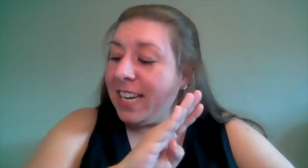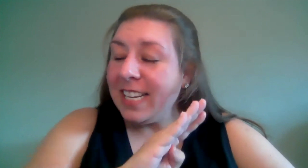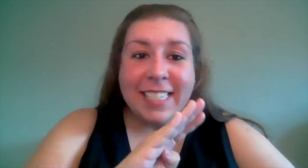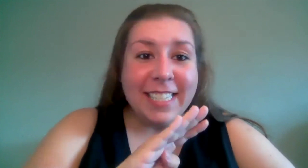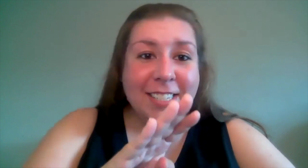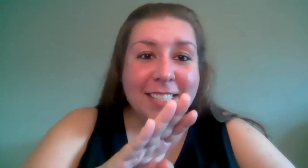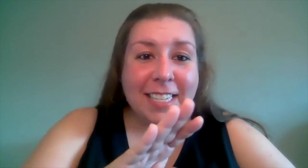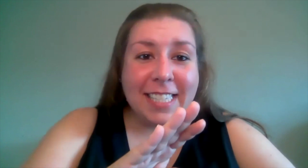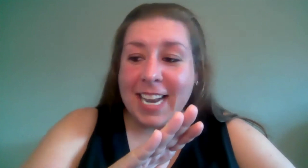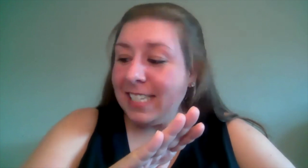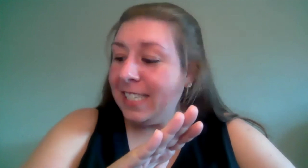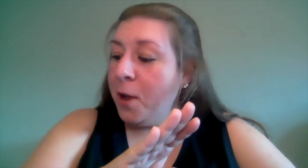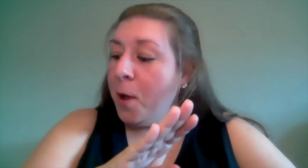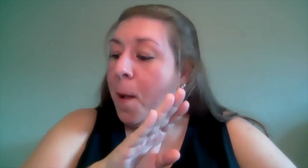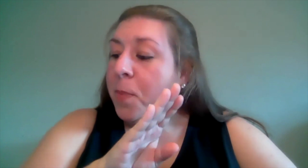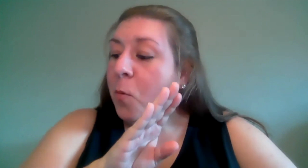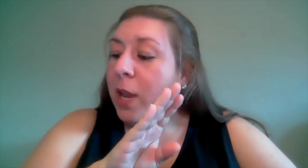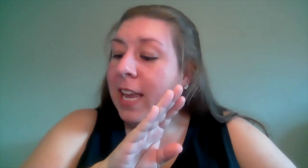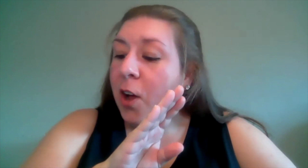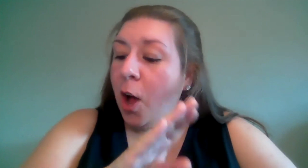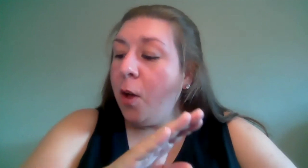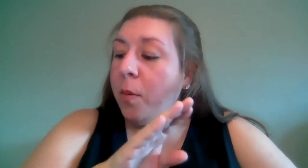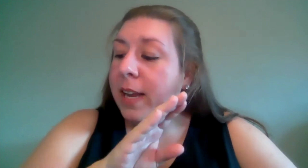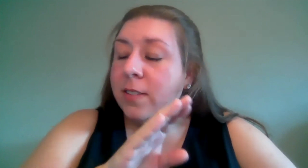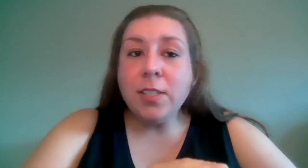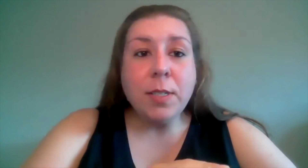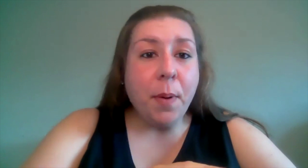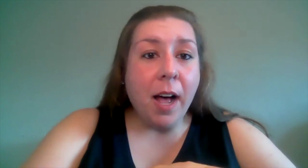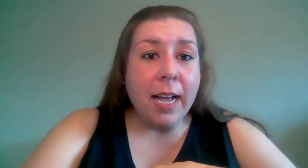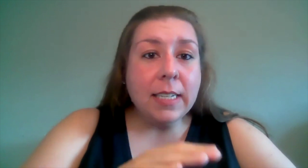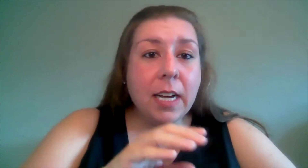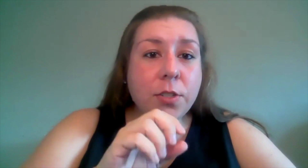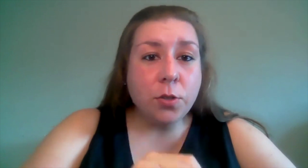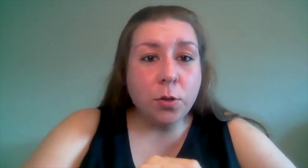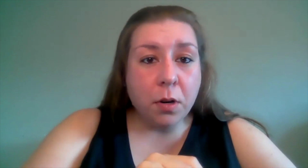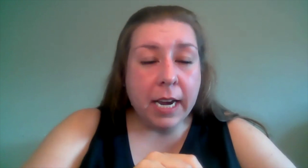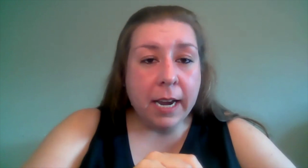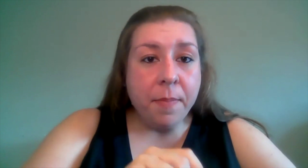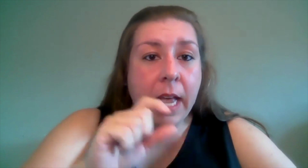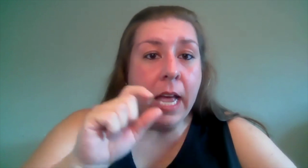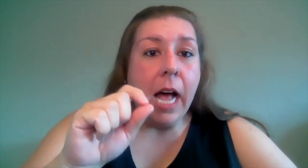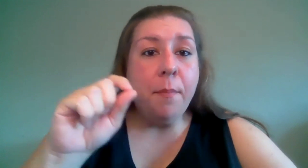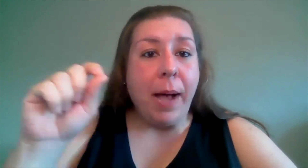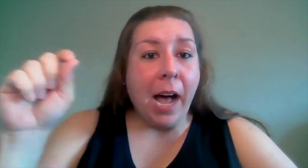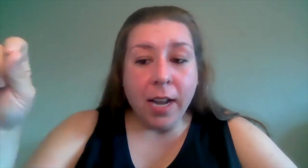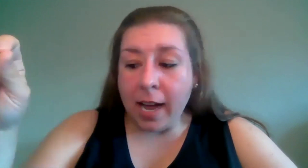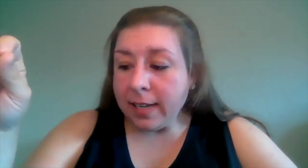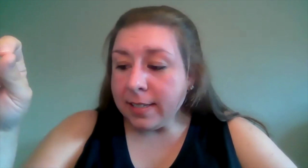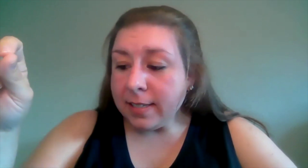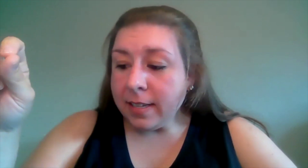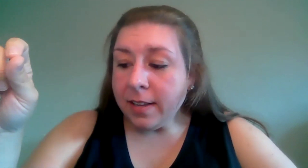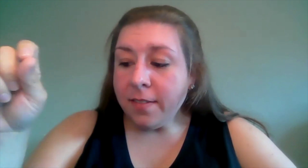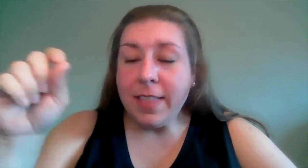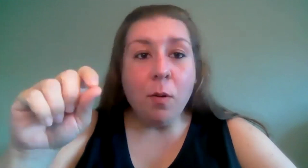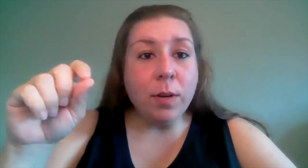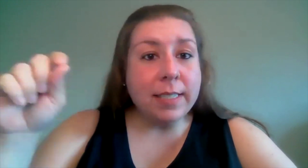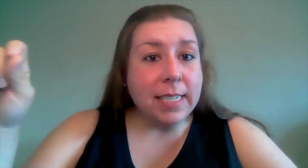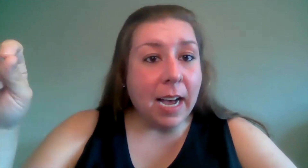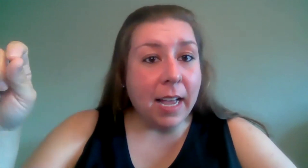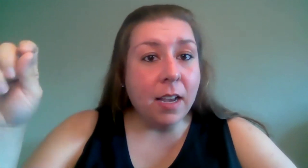sentence we can always spot a story about us that was done